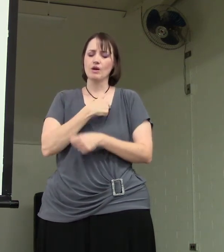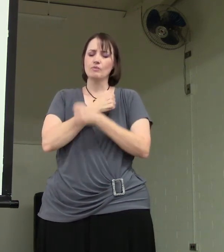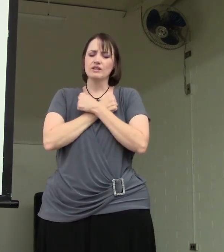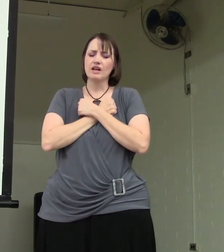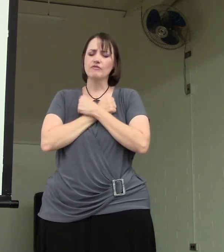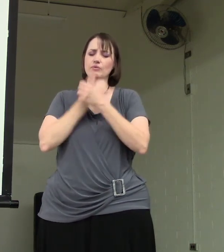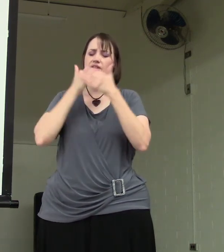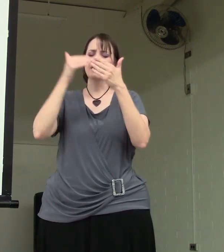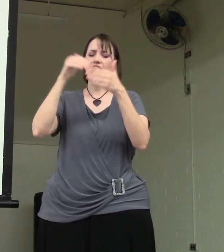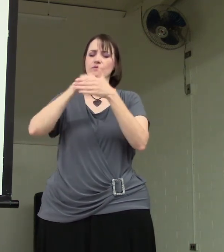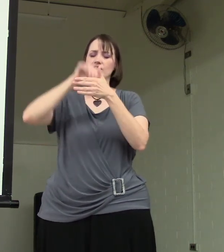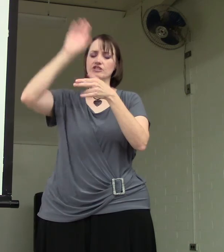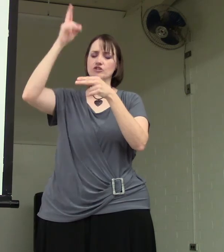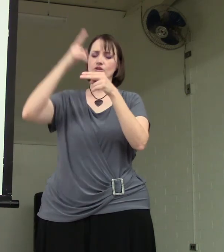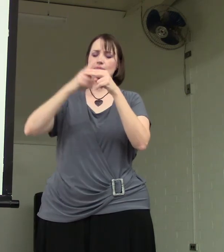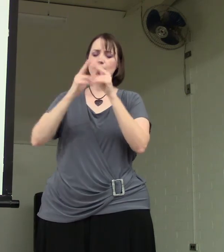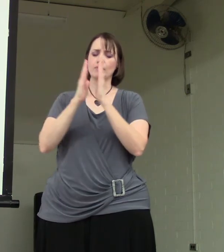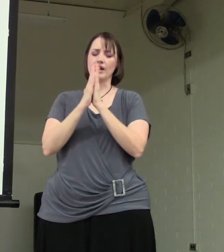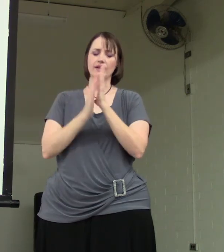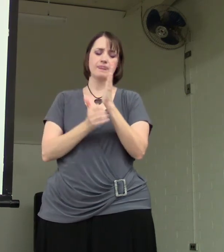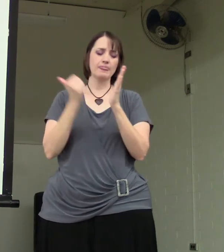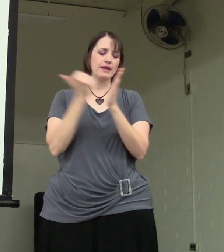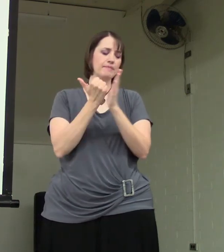We love you and we thank you. And it's in your name we pray. Amen.